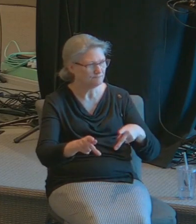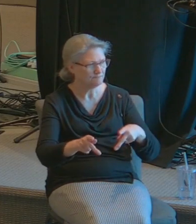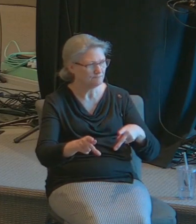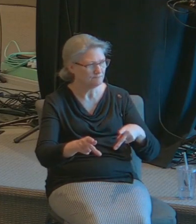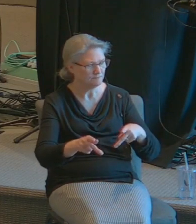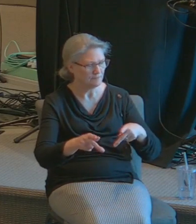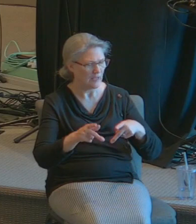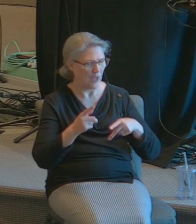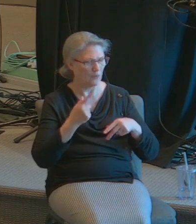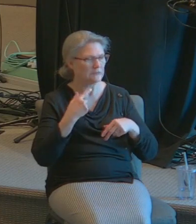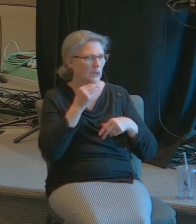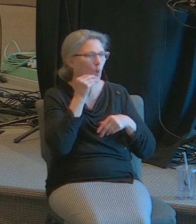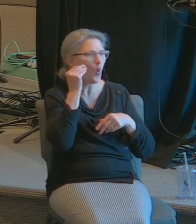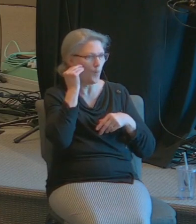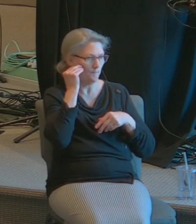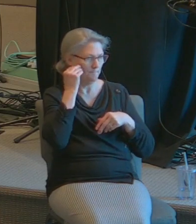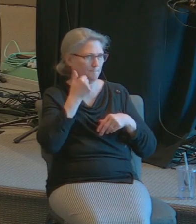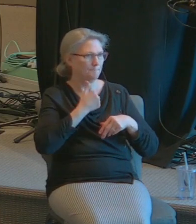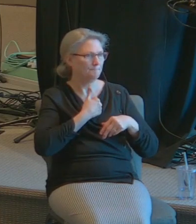I was in my home